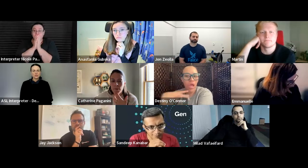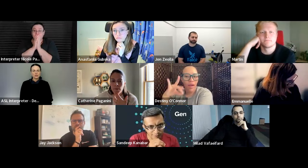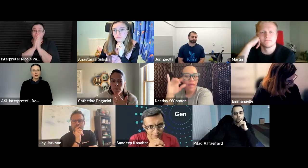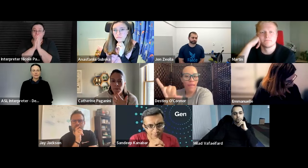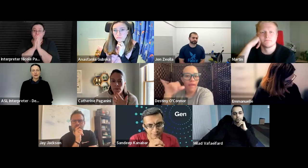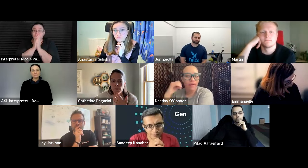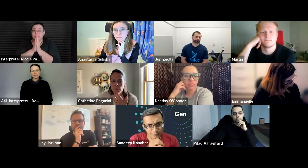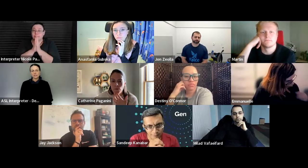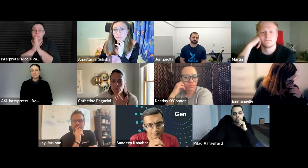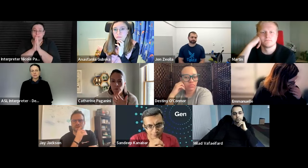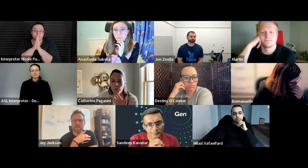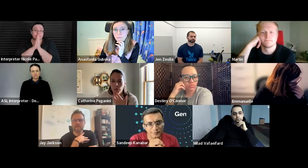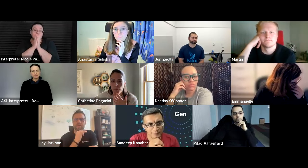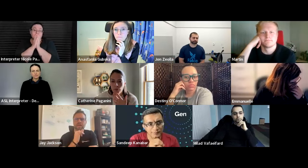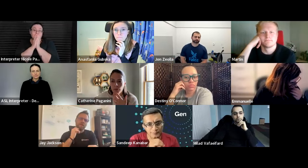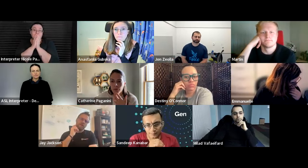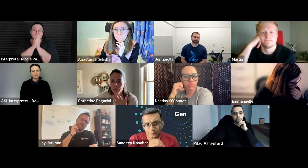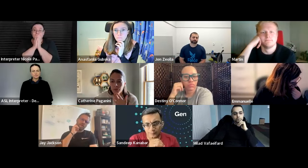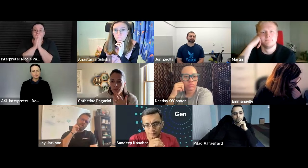i like that justine says